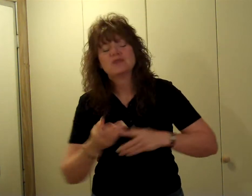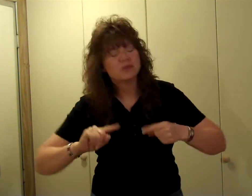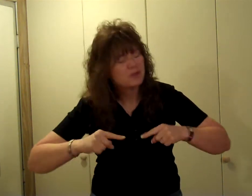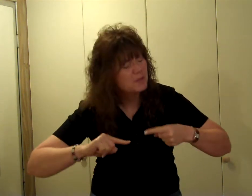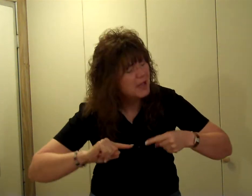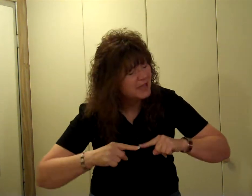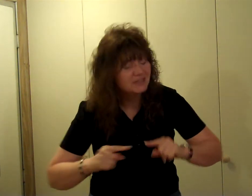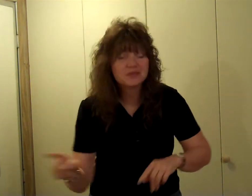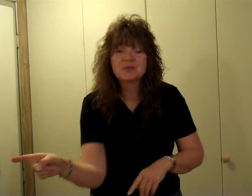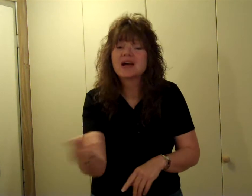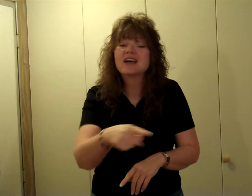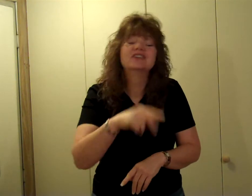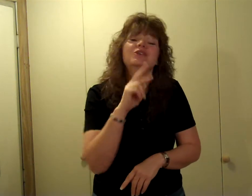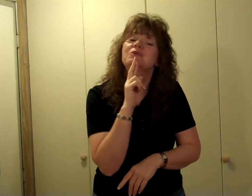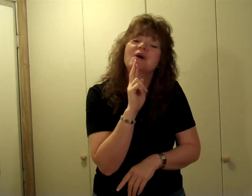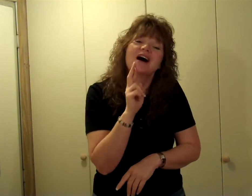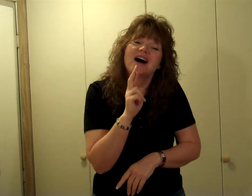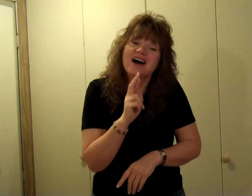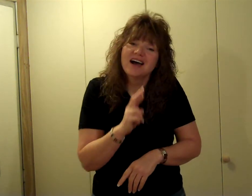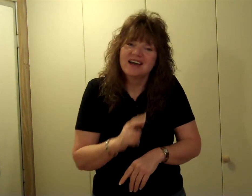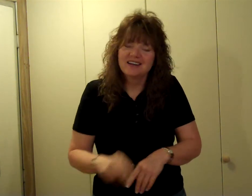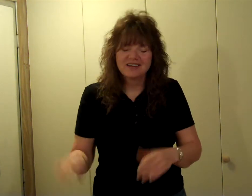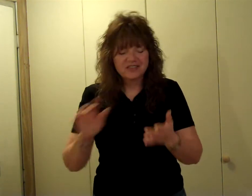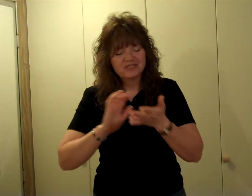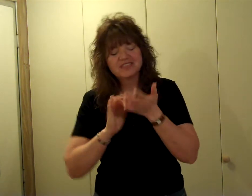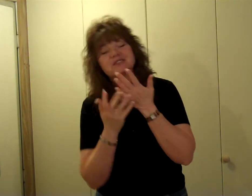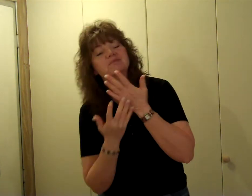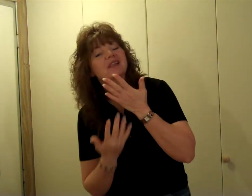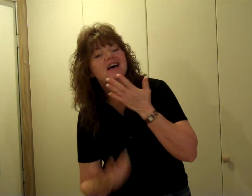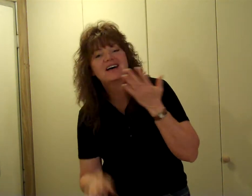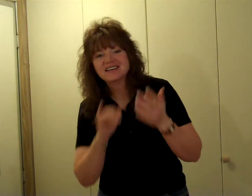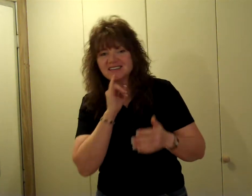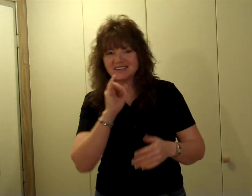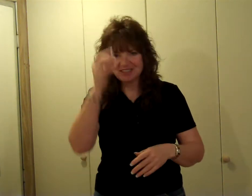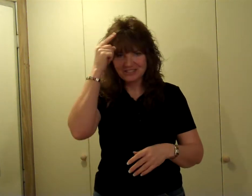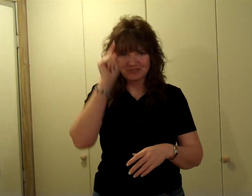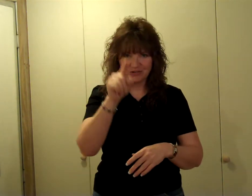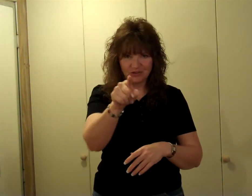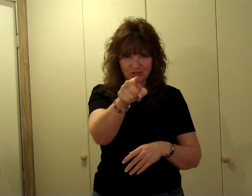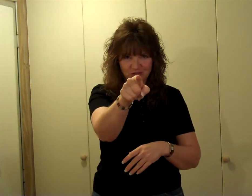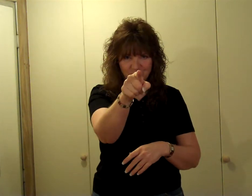through the pain to where you are. This blood is for you.